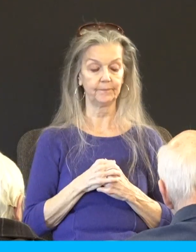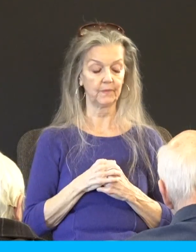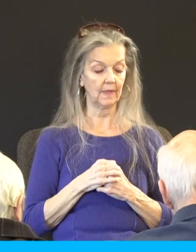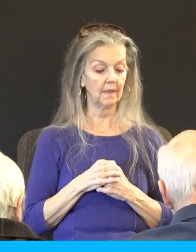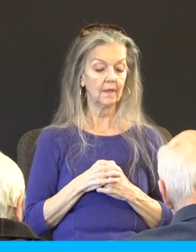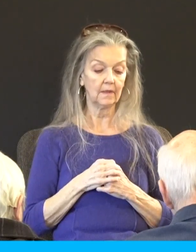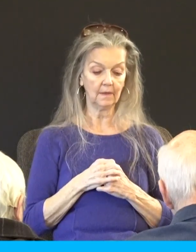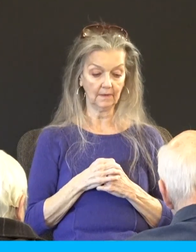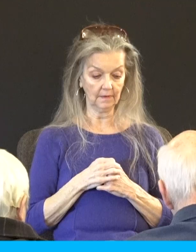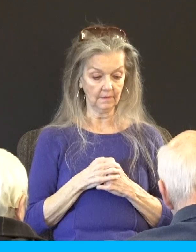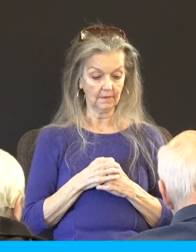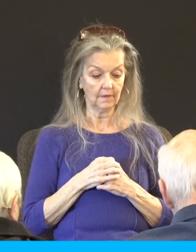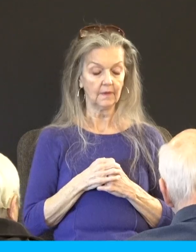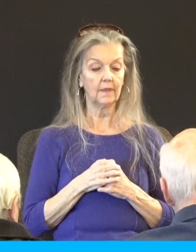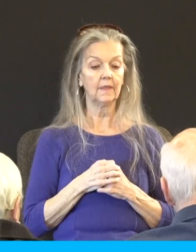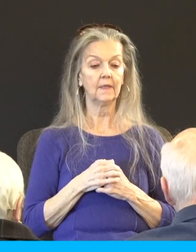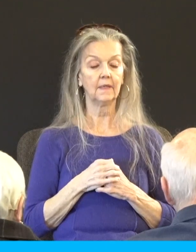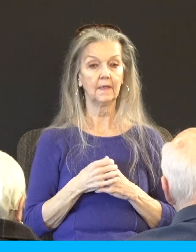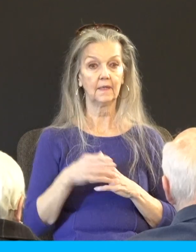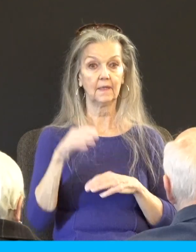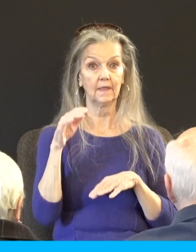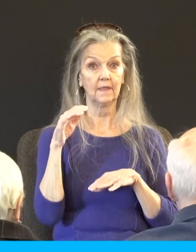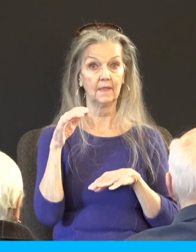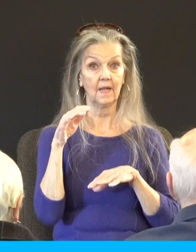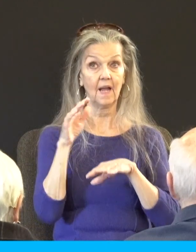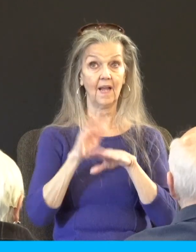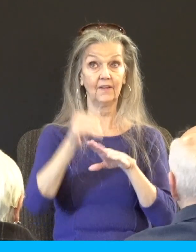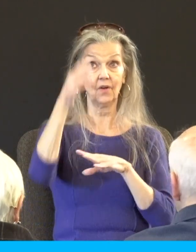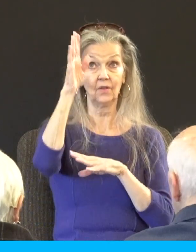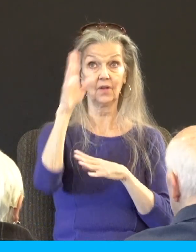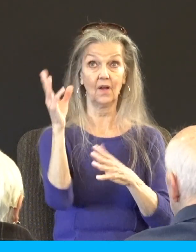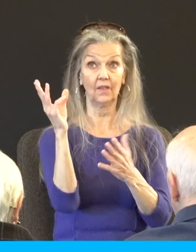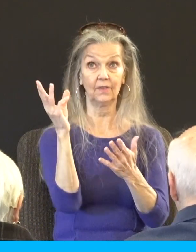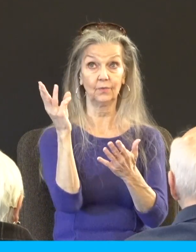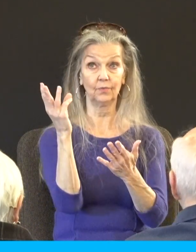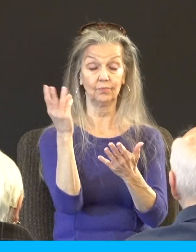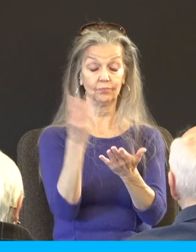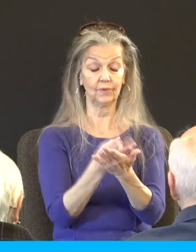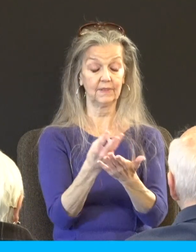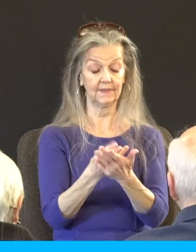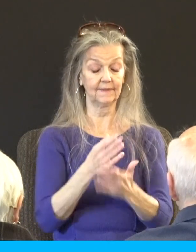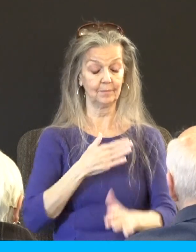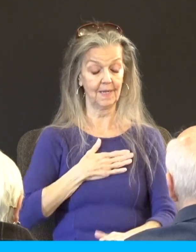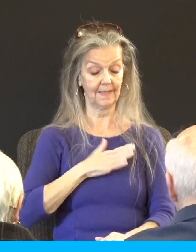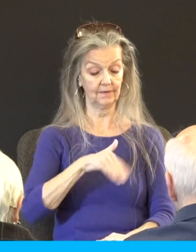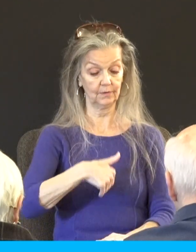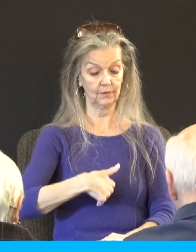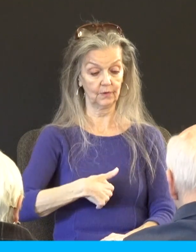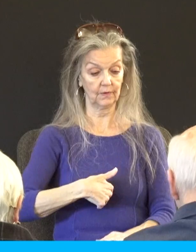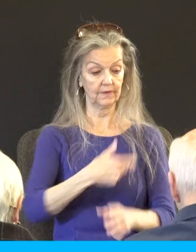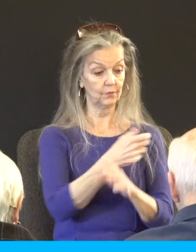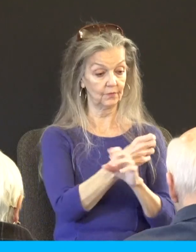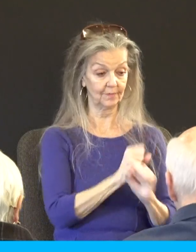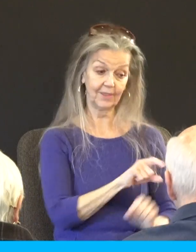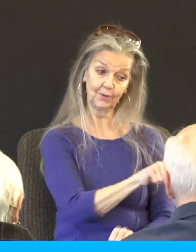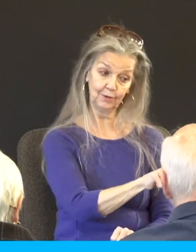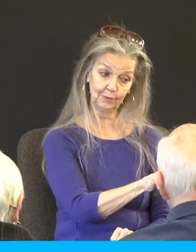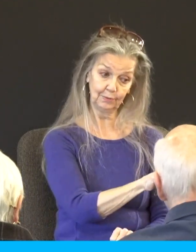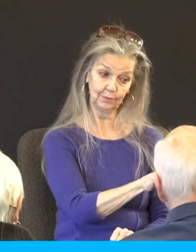Moreover, I call God for a record or a witness upon my soul that to spare you I came not as yet